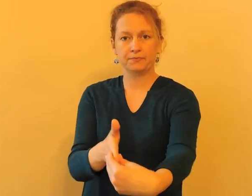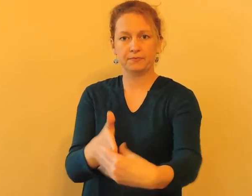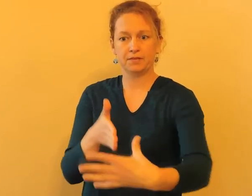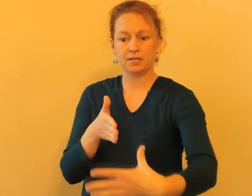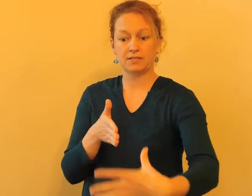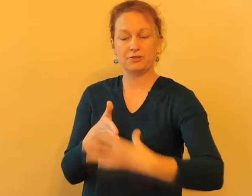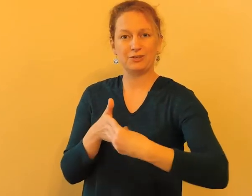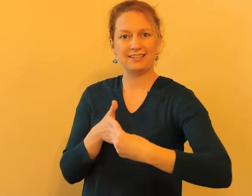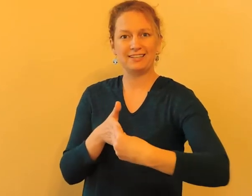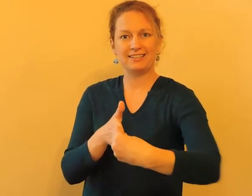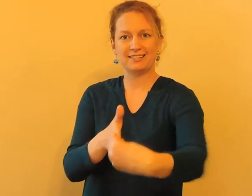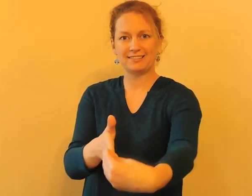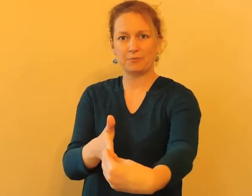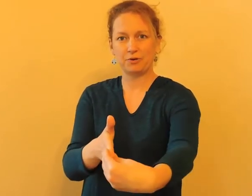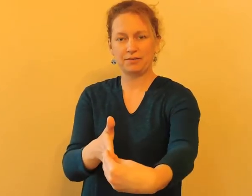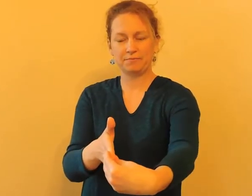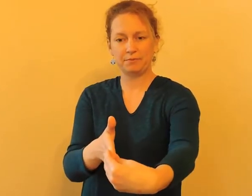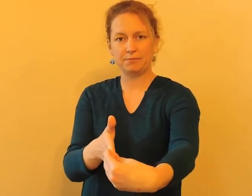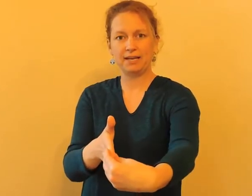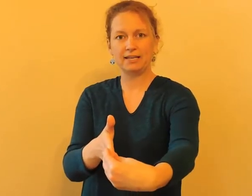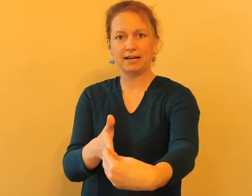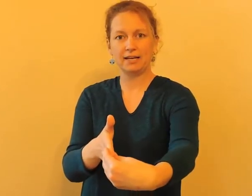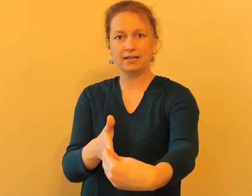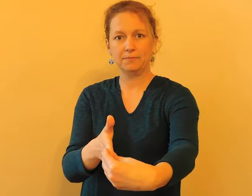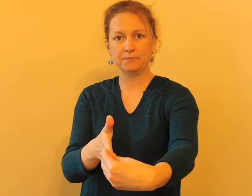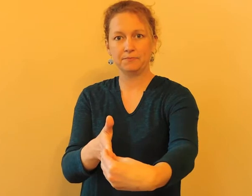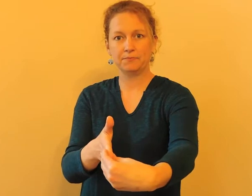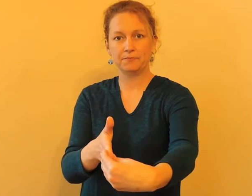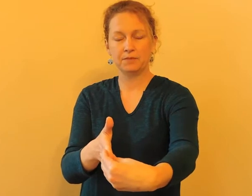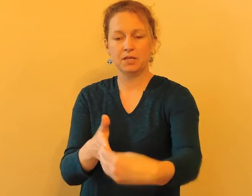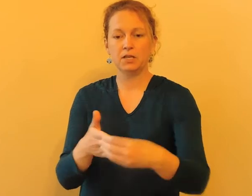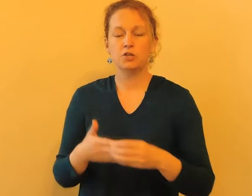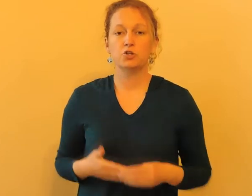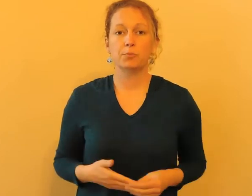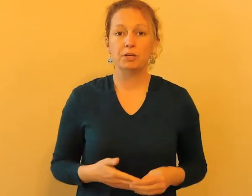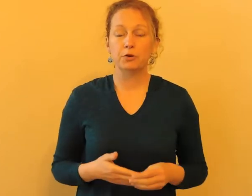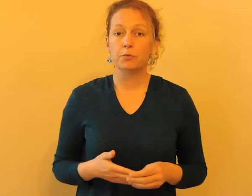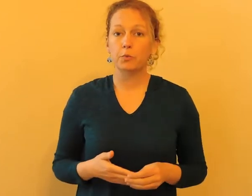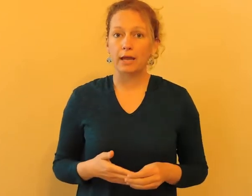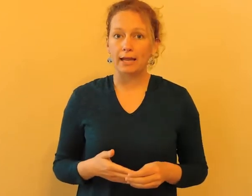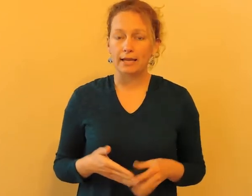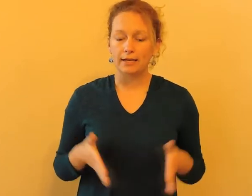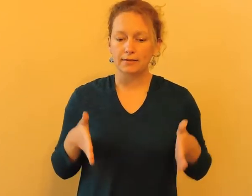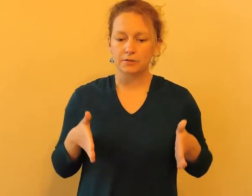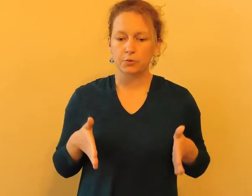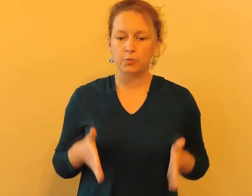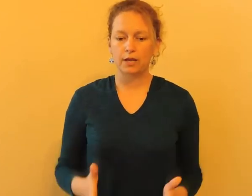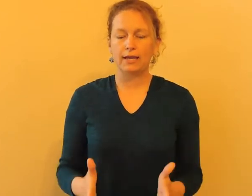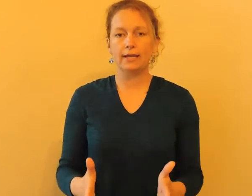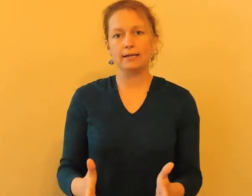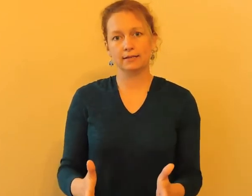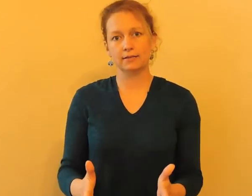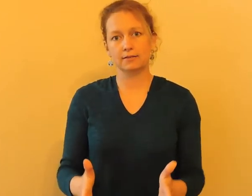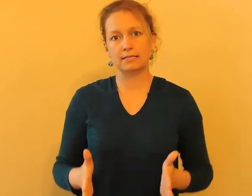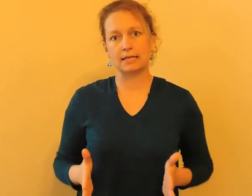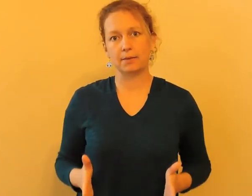As if you're leading someone. Be my guide. Show me your way, so way, it's like a